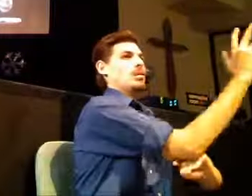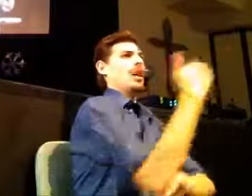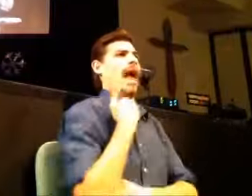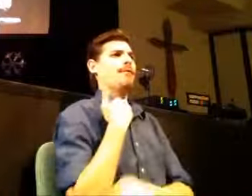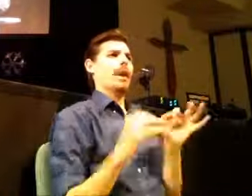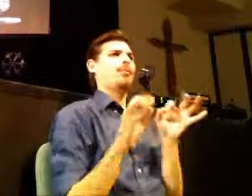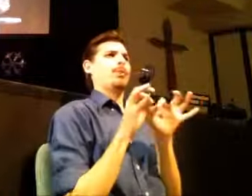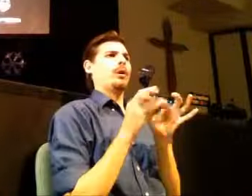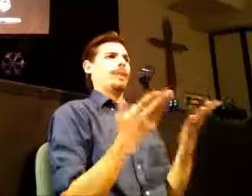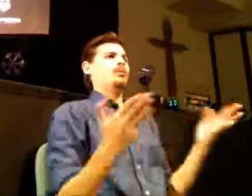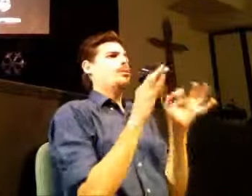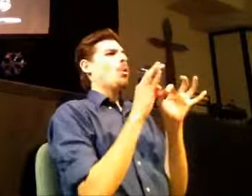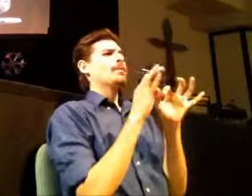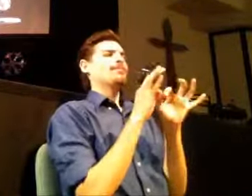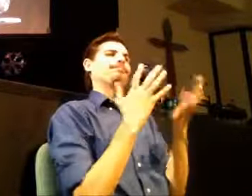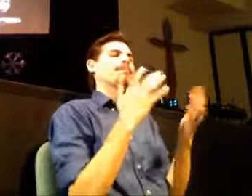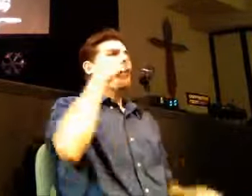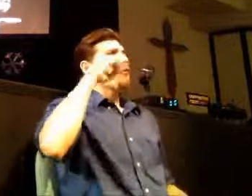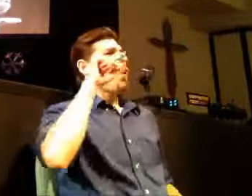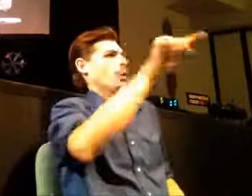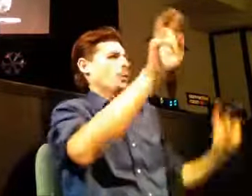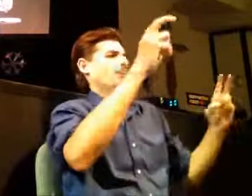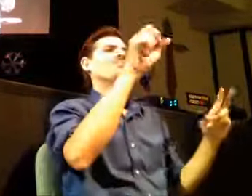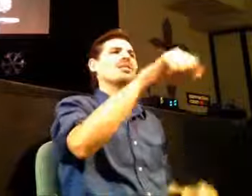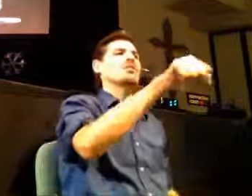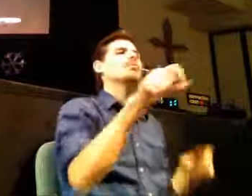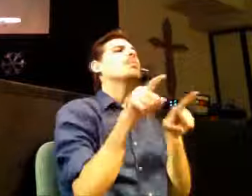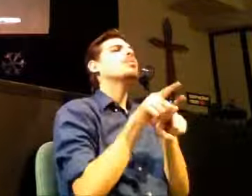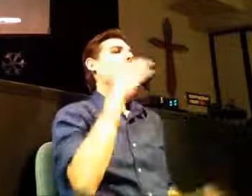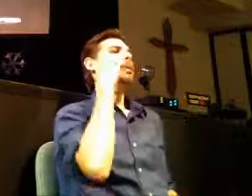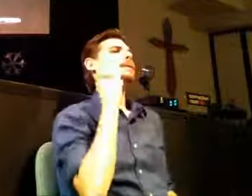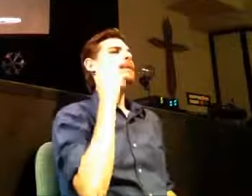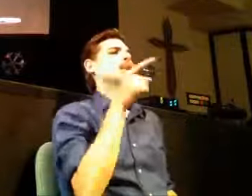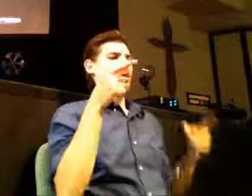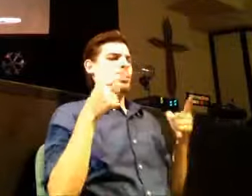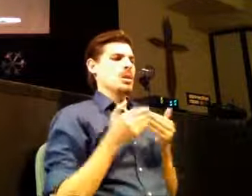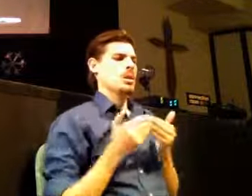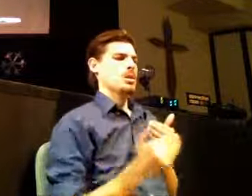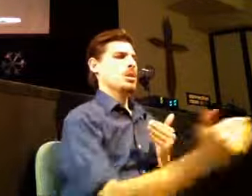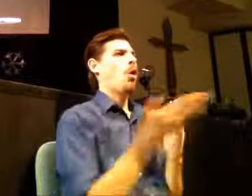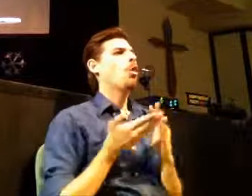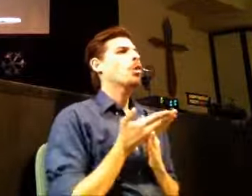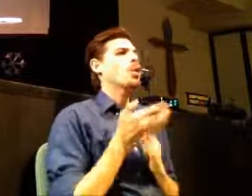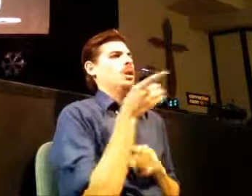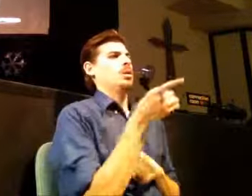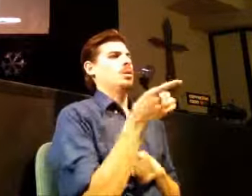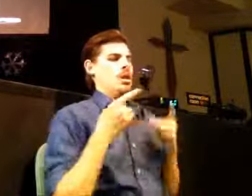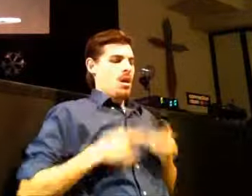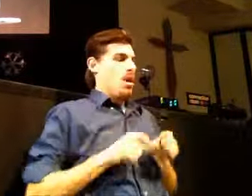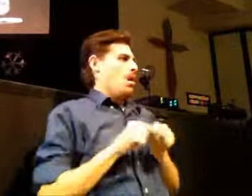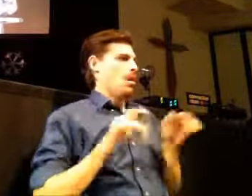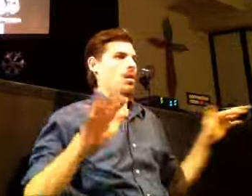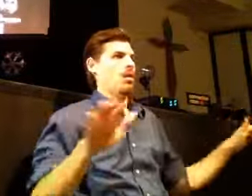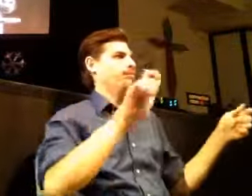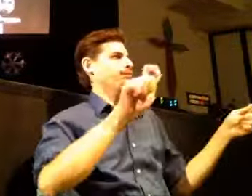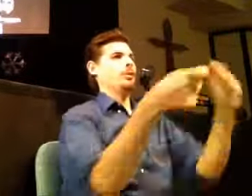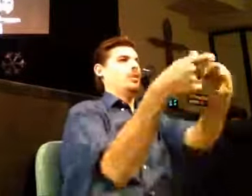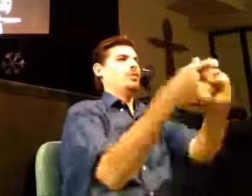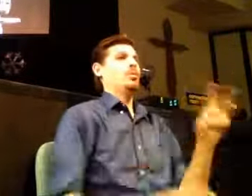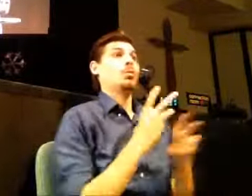important for you there may be some things that God puts before you that are important to this world that he wants to do through you and carrying the essence of that of who you are and the quest in